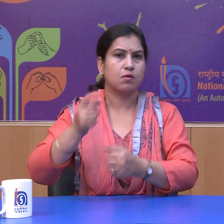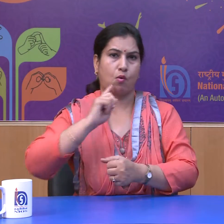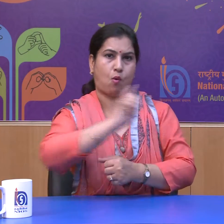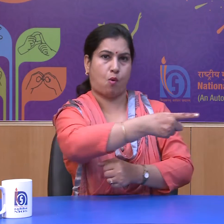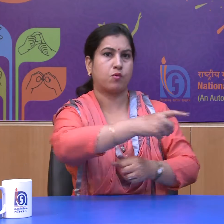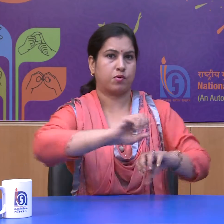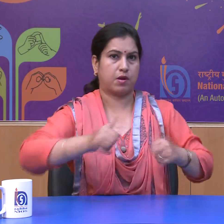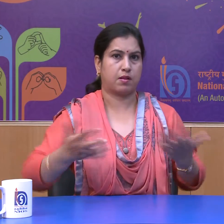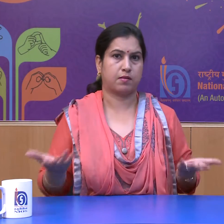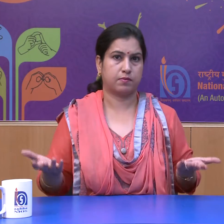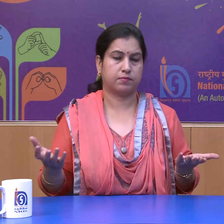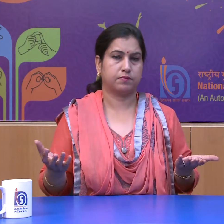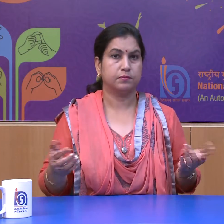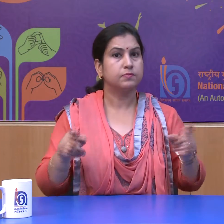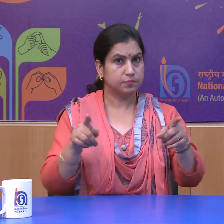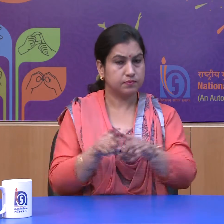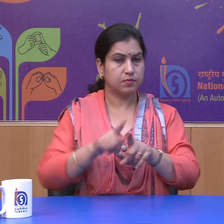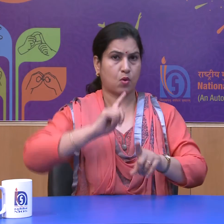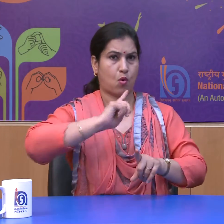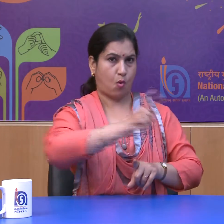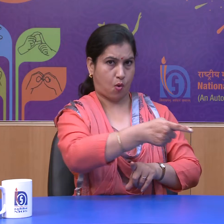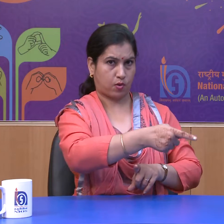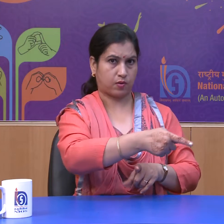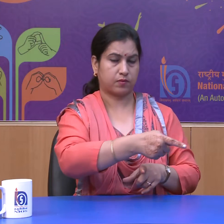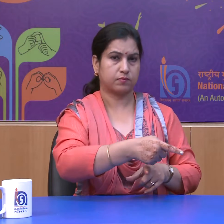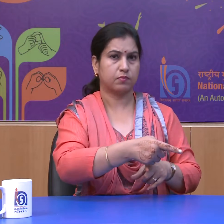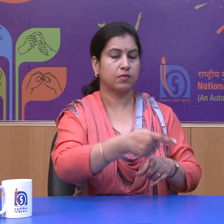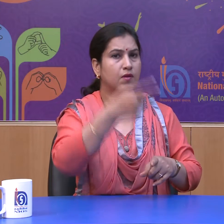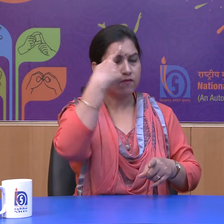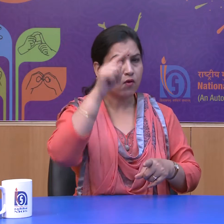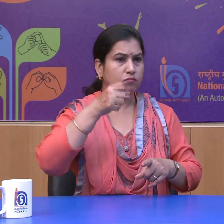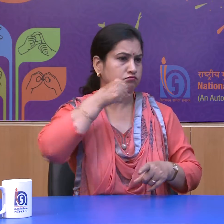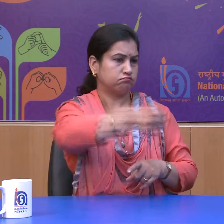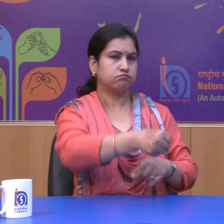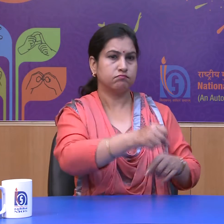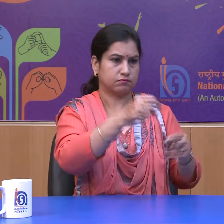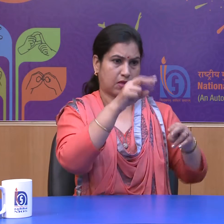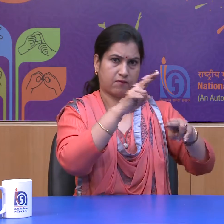and orders for the enforcement for the of rights.